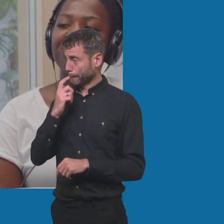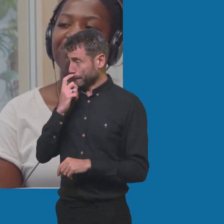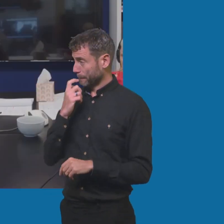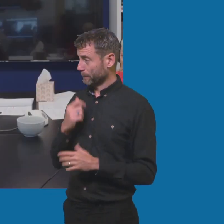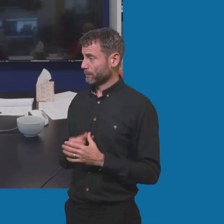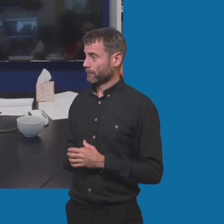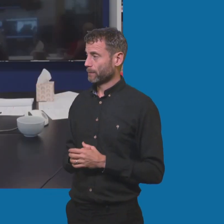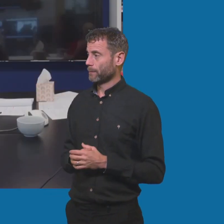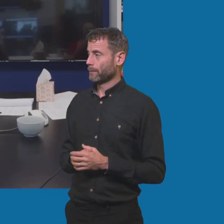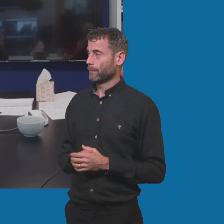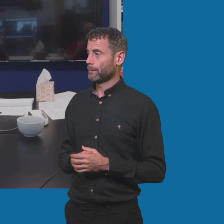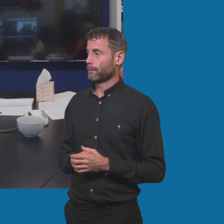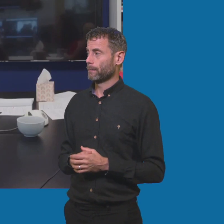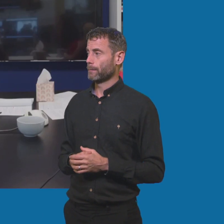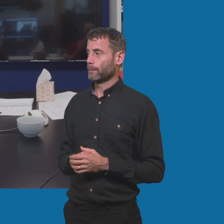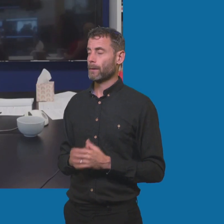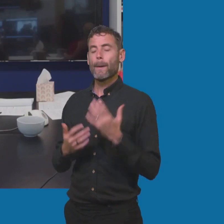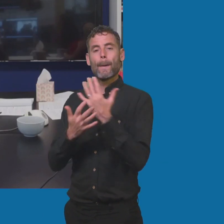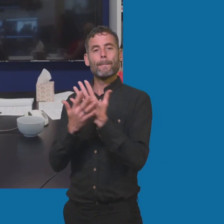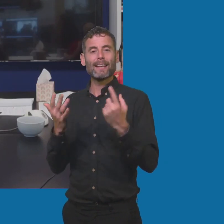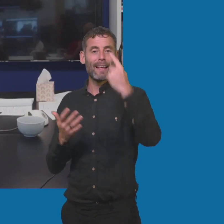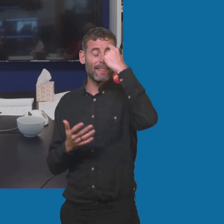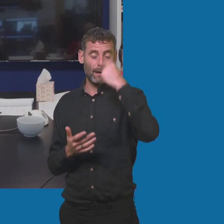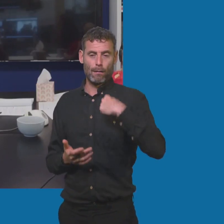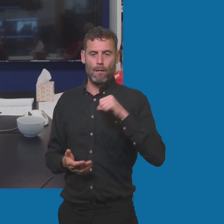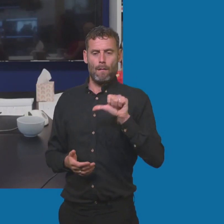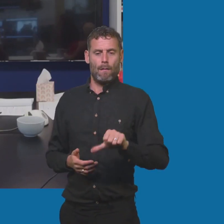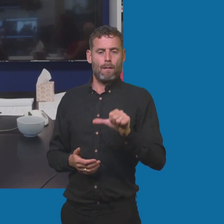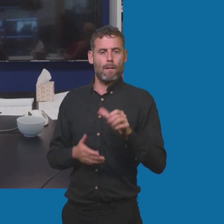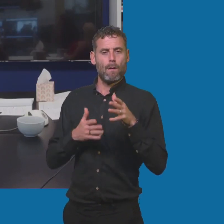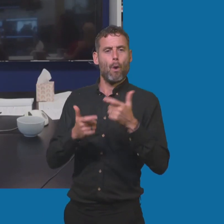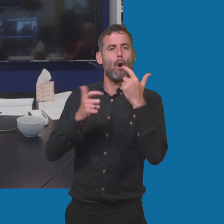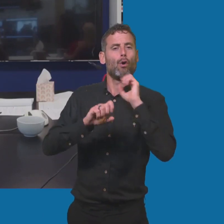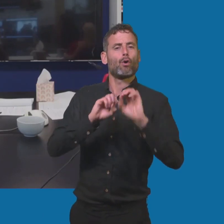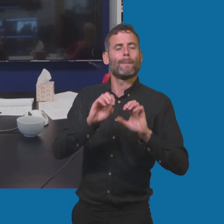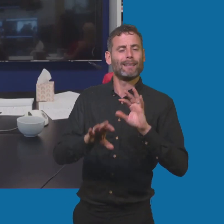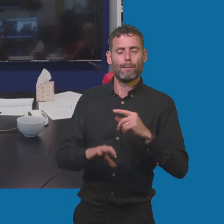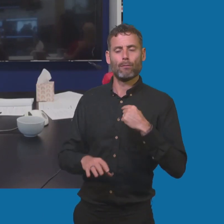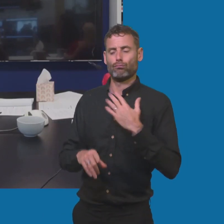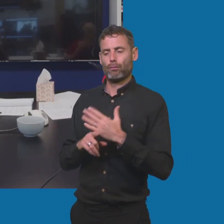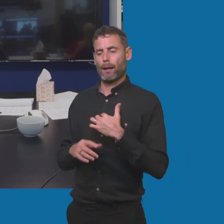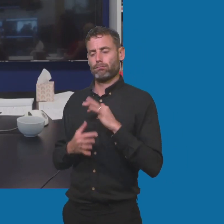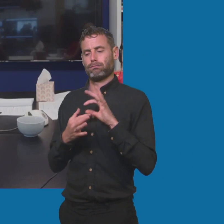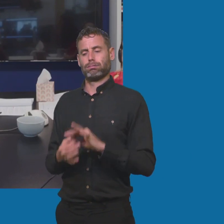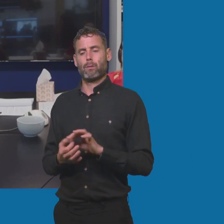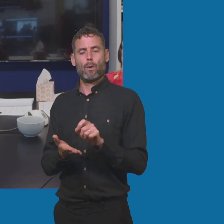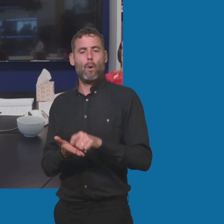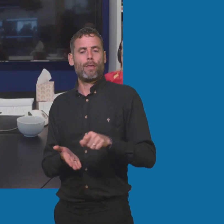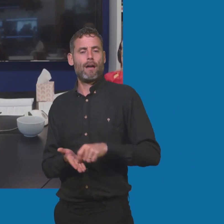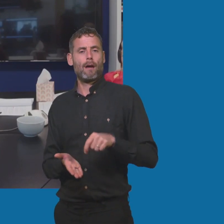of people would think I would say comedian, but I would say author because people really